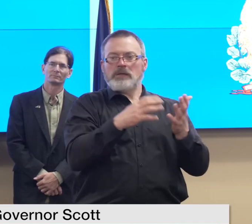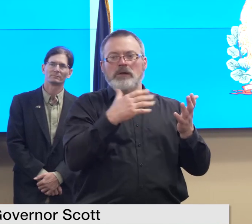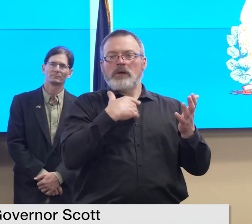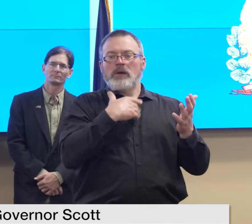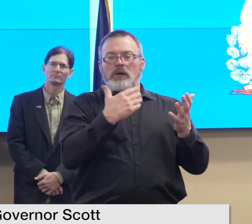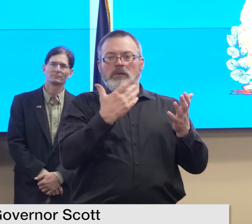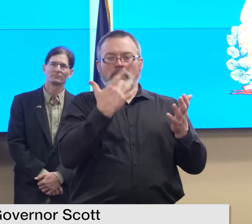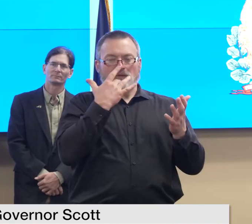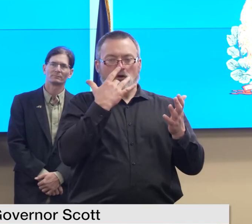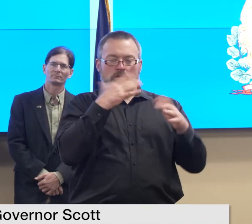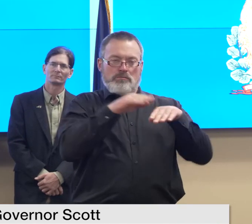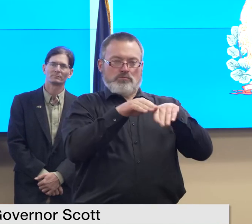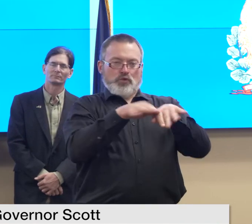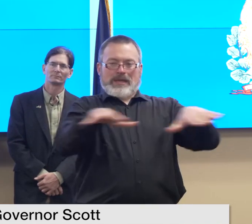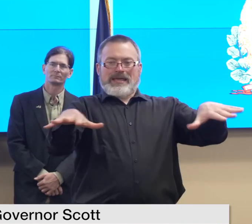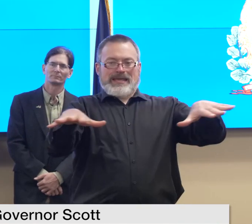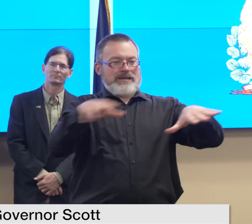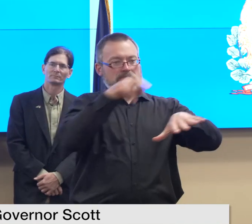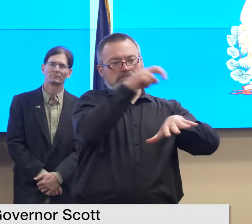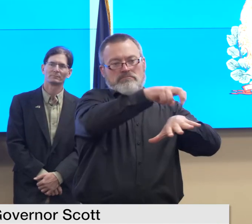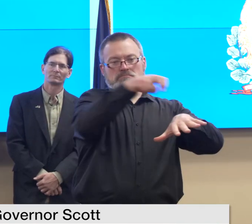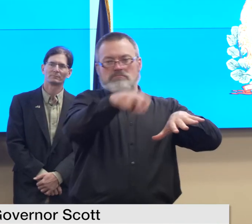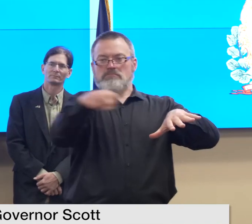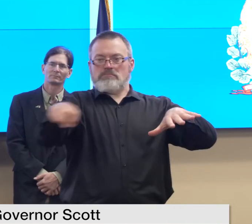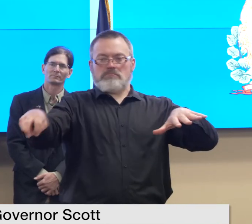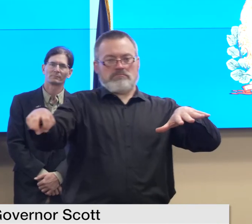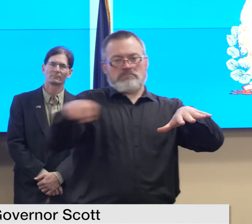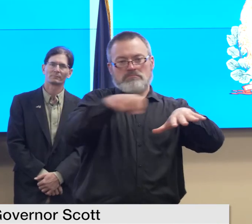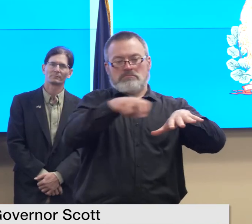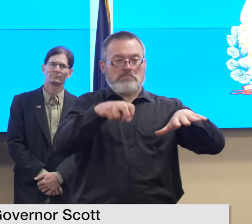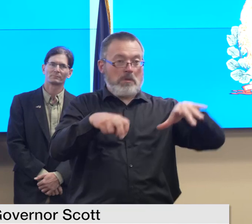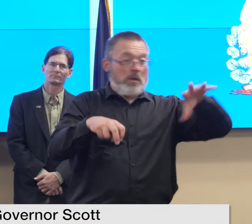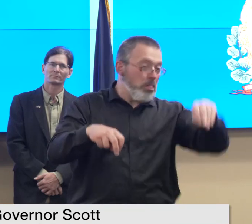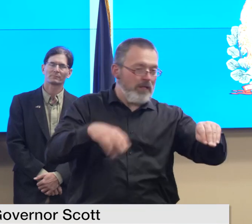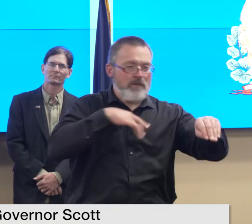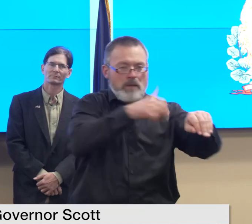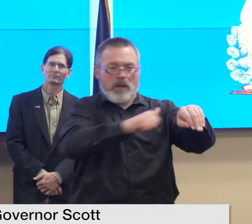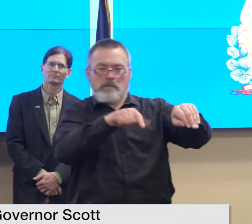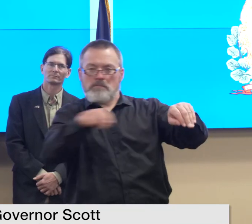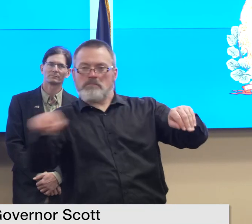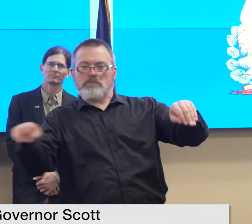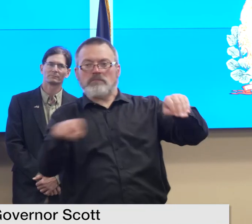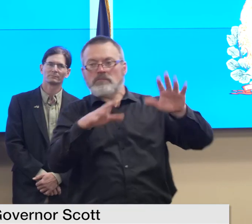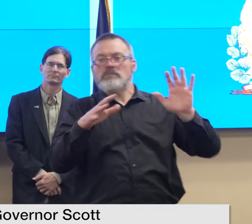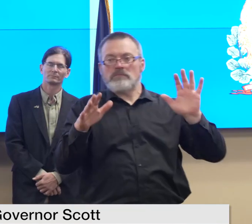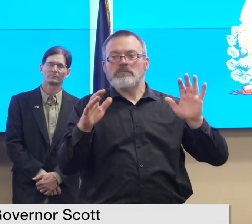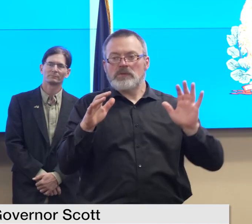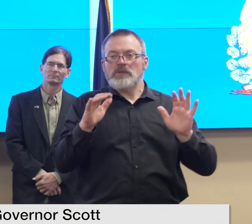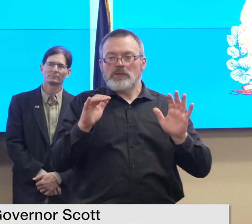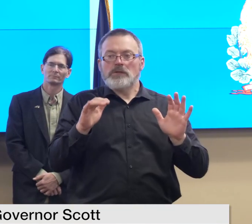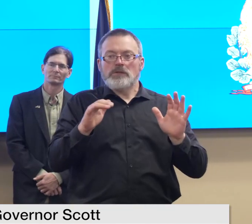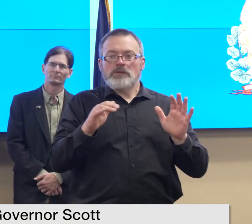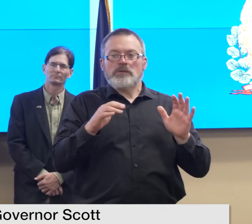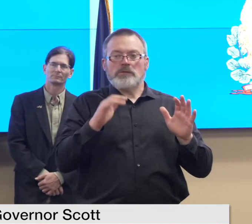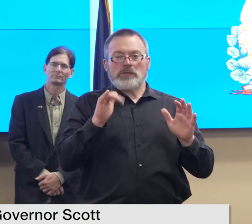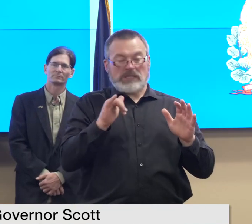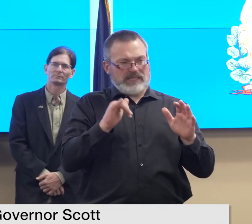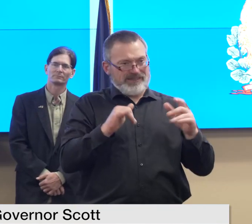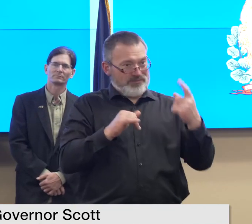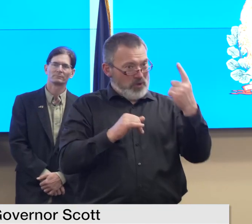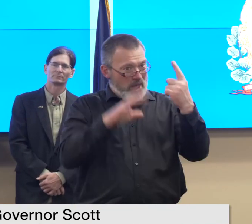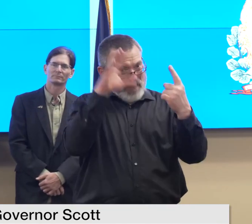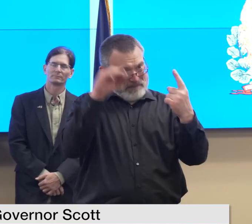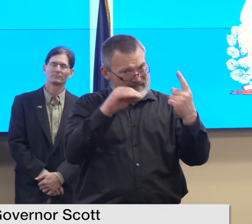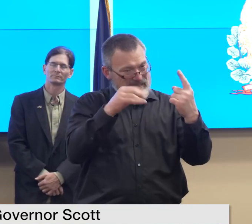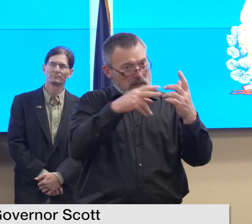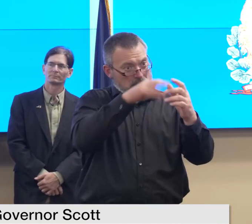and we are all using the same system that will be in trouble and we have to just make sure that we prepare for